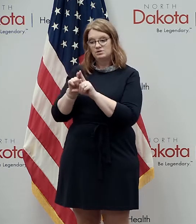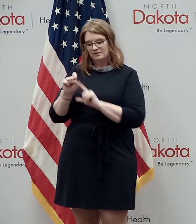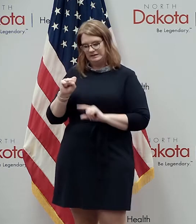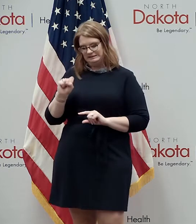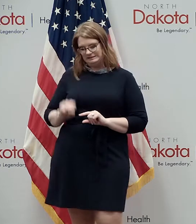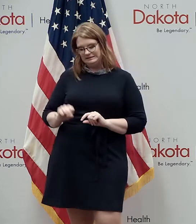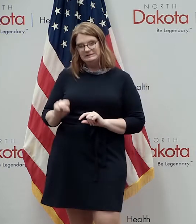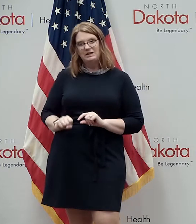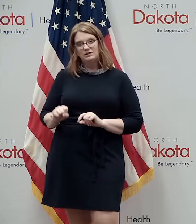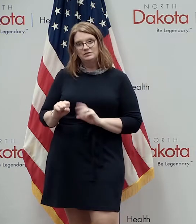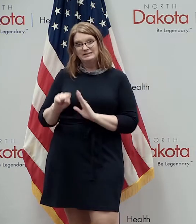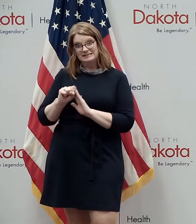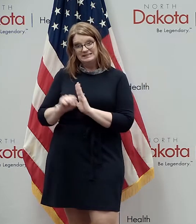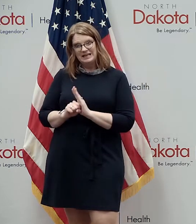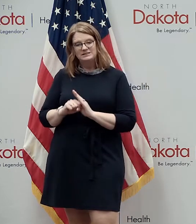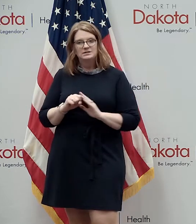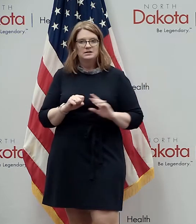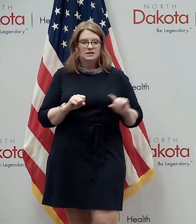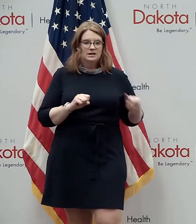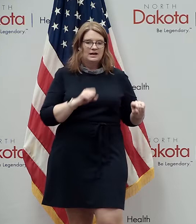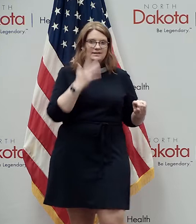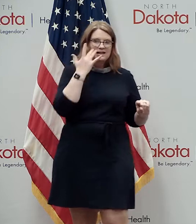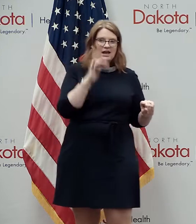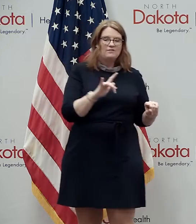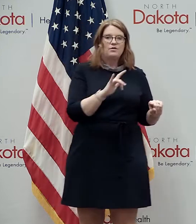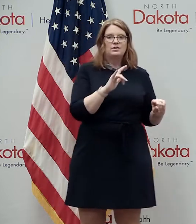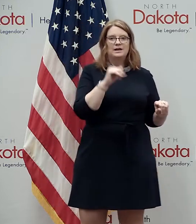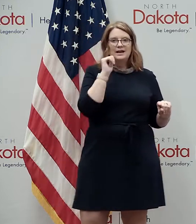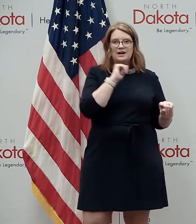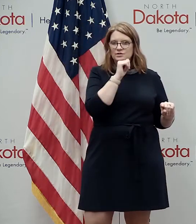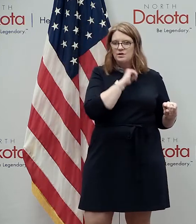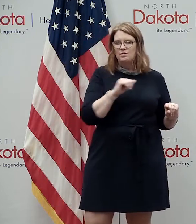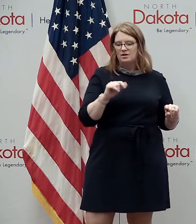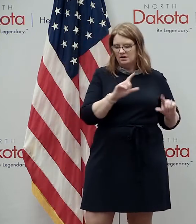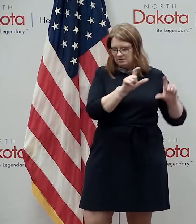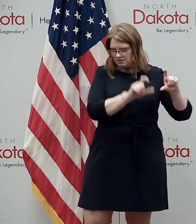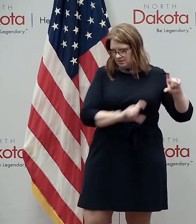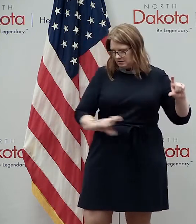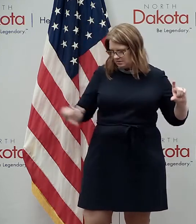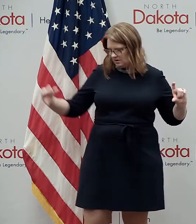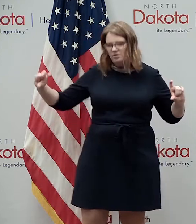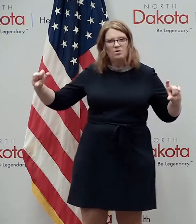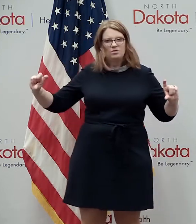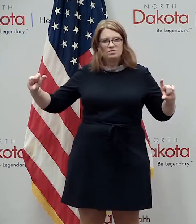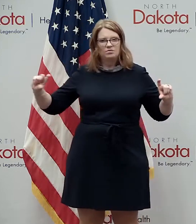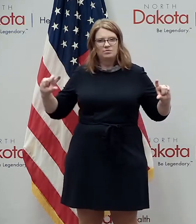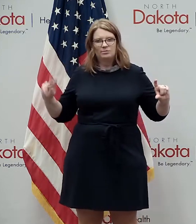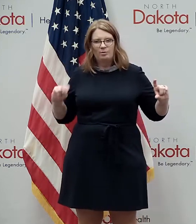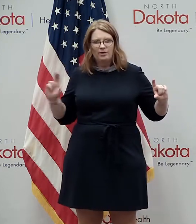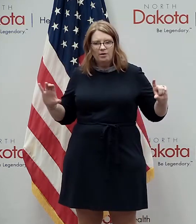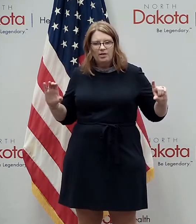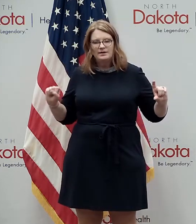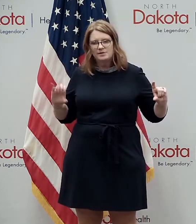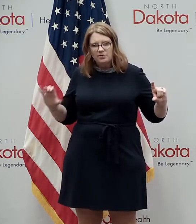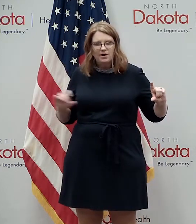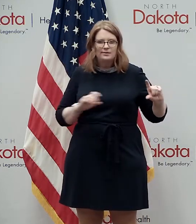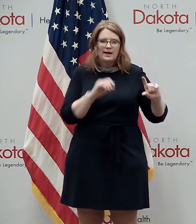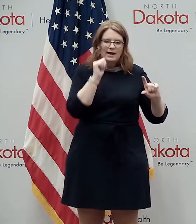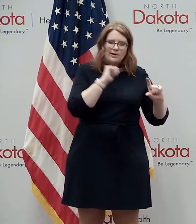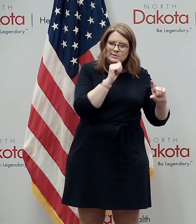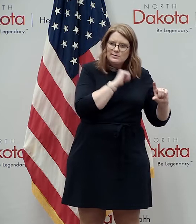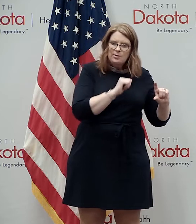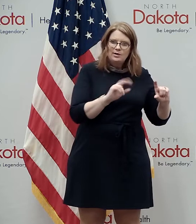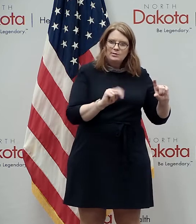you know California Arizona Texas Georgia Florida North Carolina others where we have some counties within